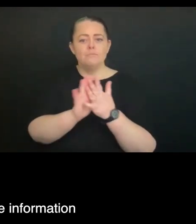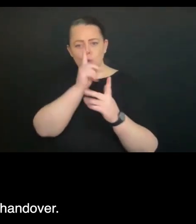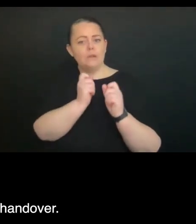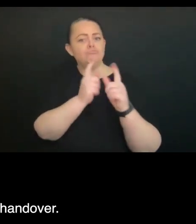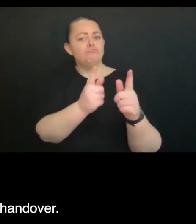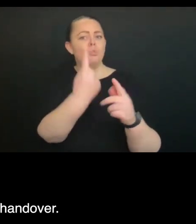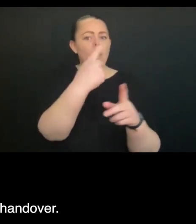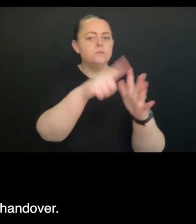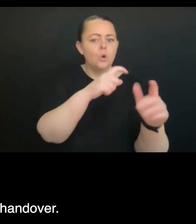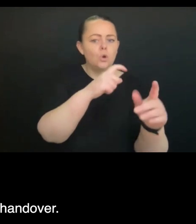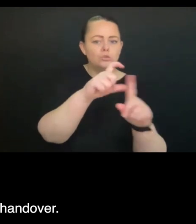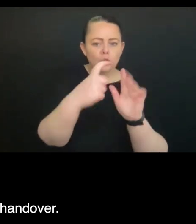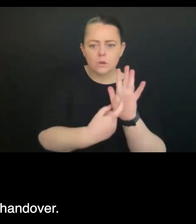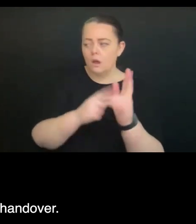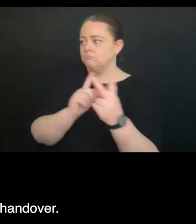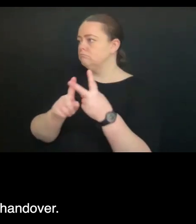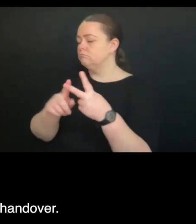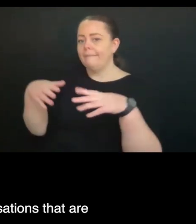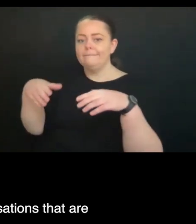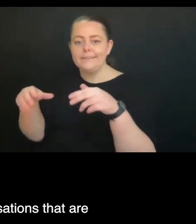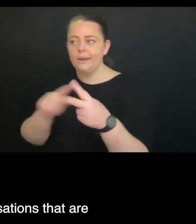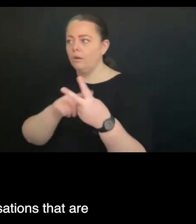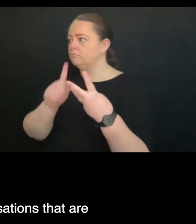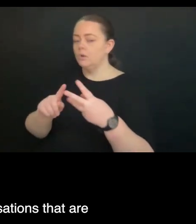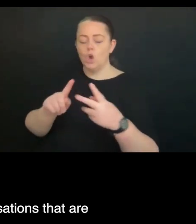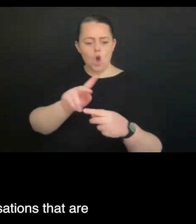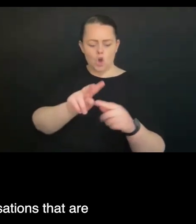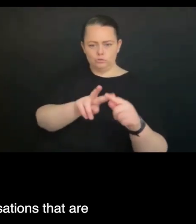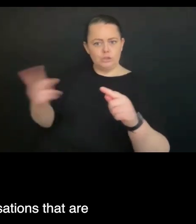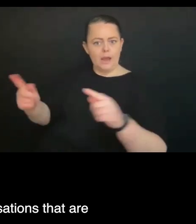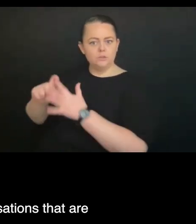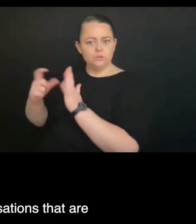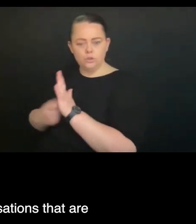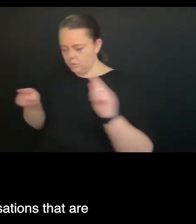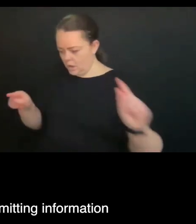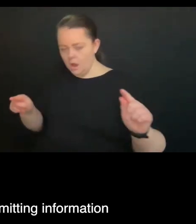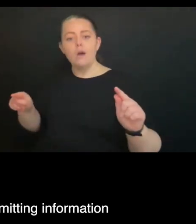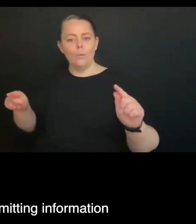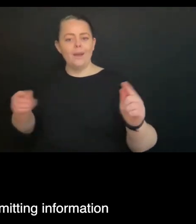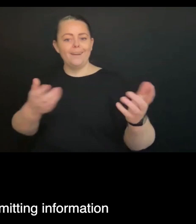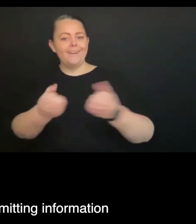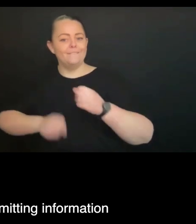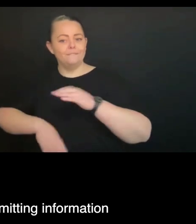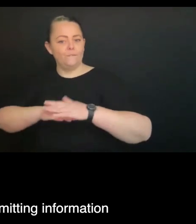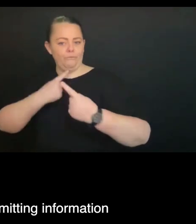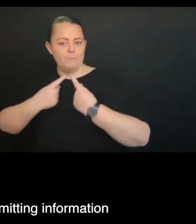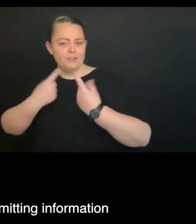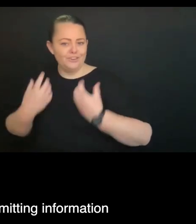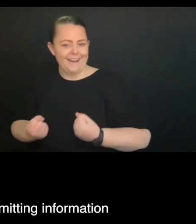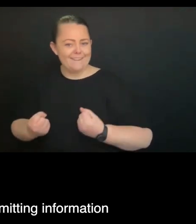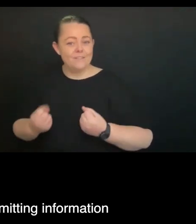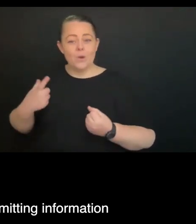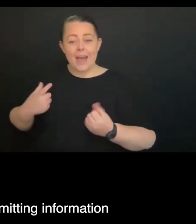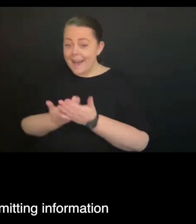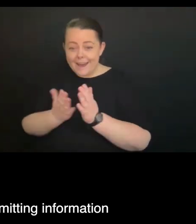information, so there's effective clinical handover. And so the idea is those organisations that are putting in My Health Record